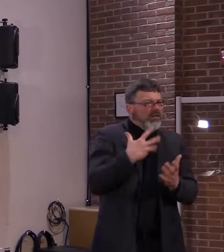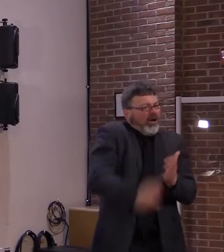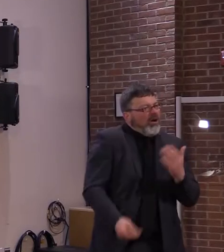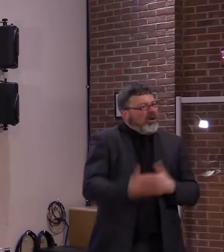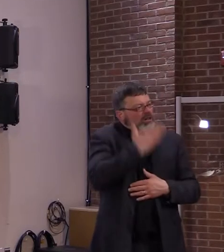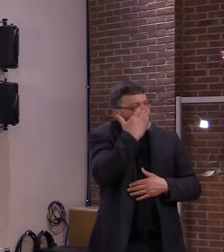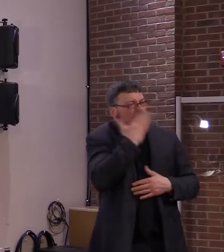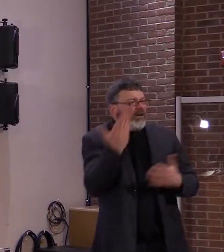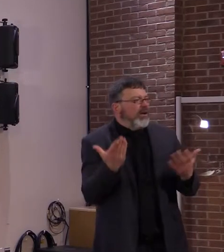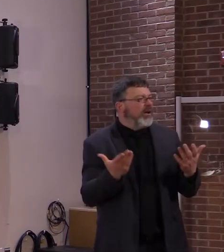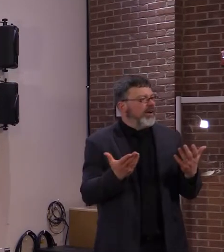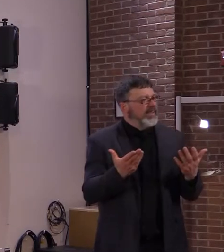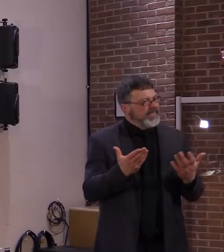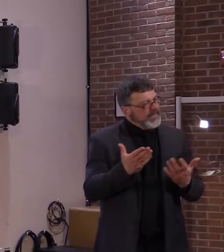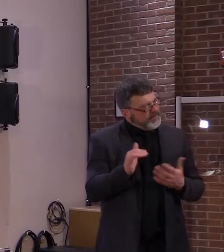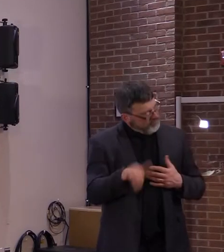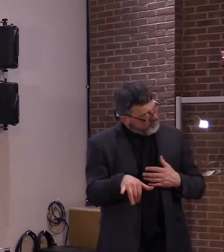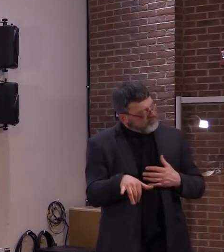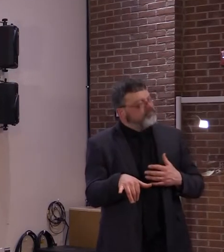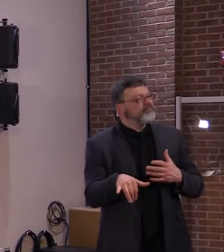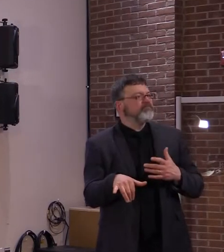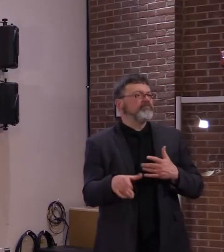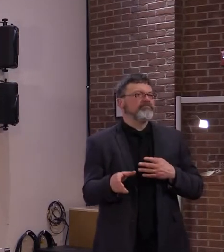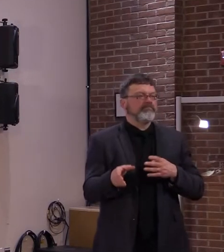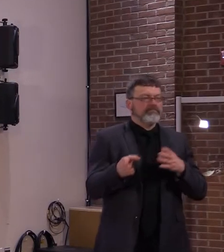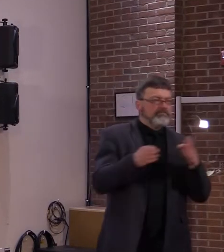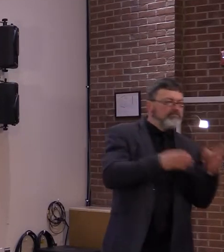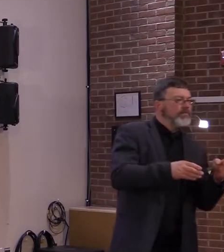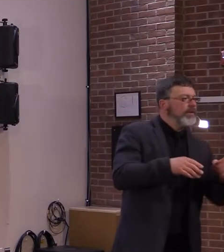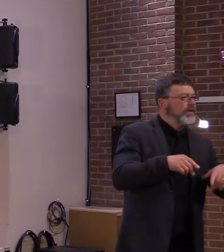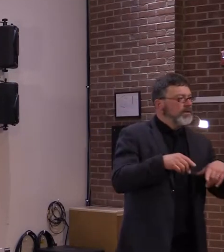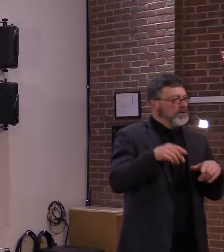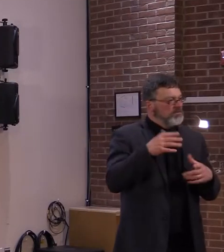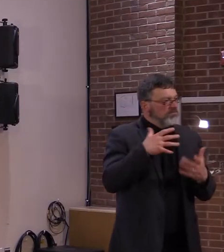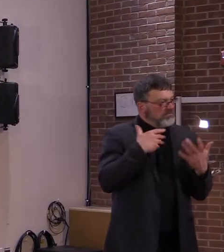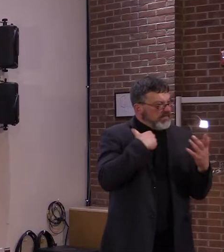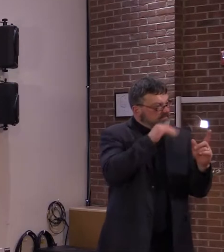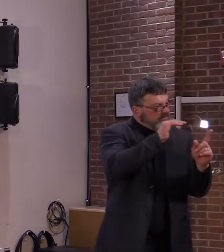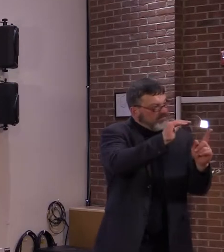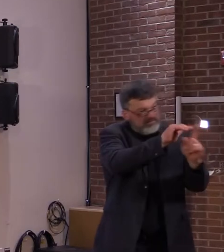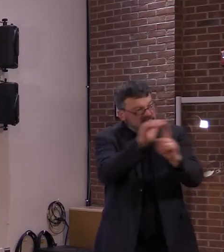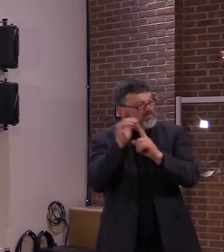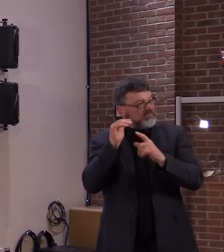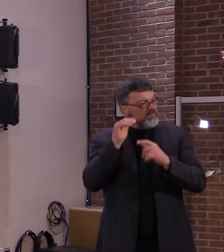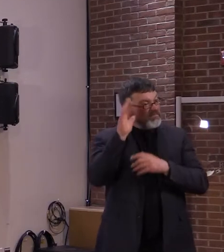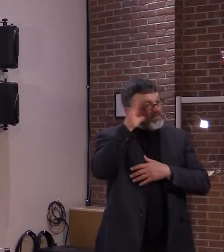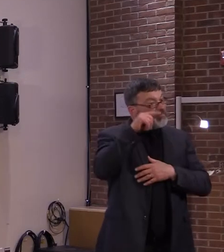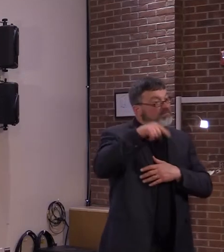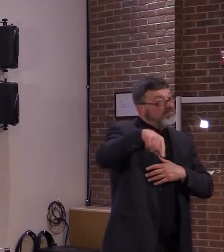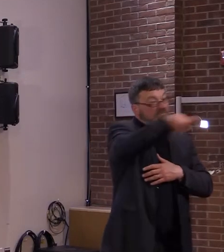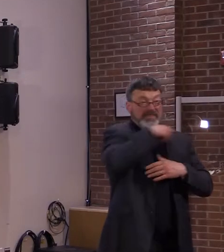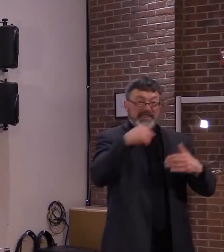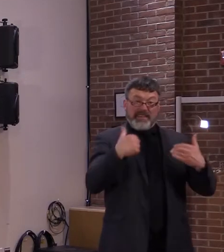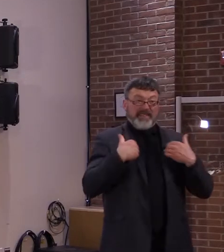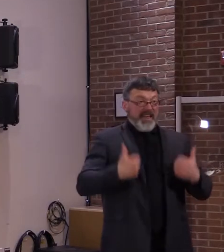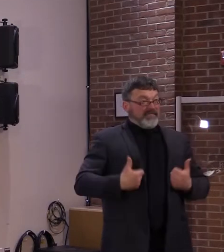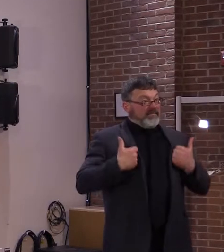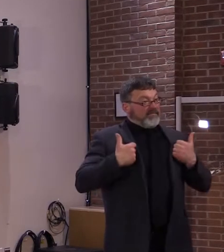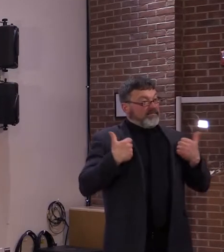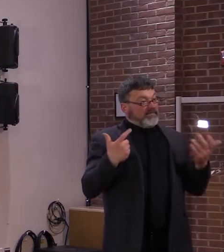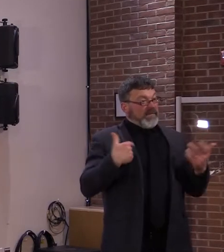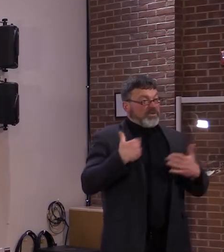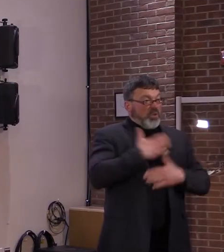at a restaurant or a brewery, or cooking for someone you love. These would not be the same without your taste and smell.